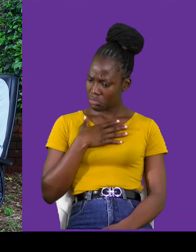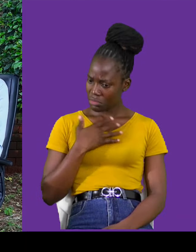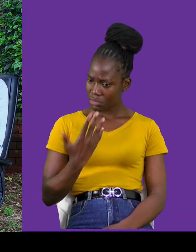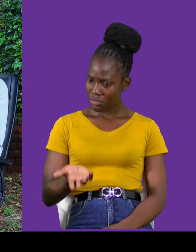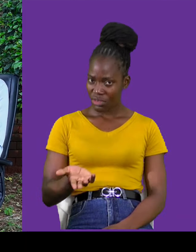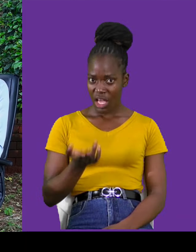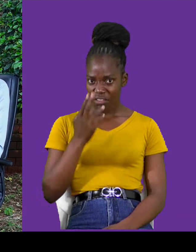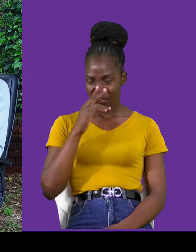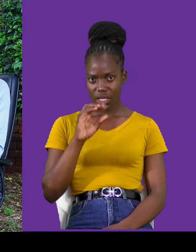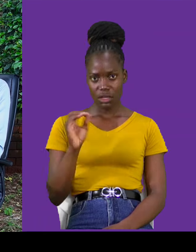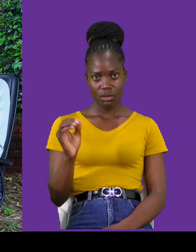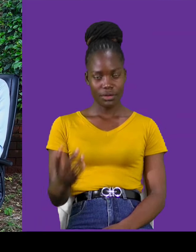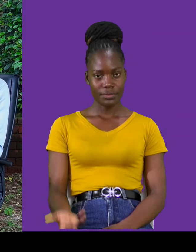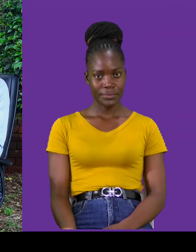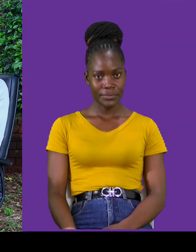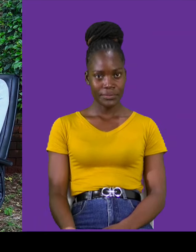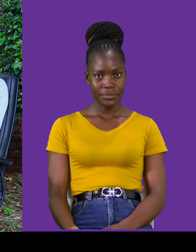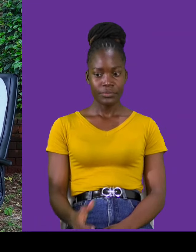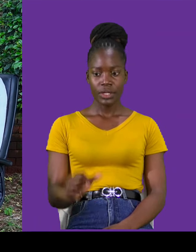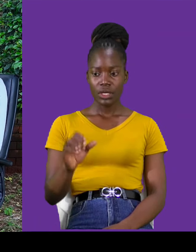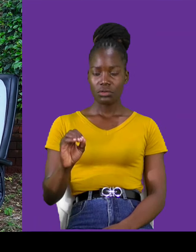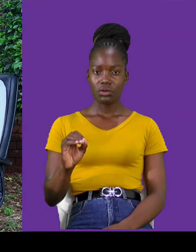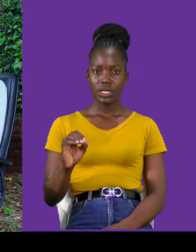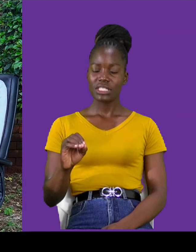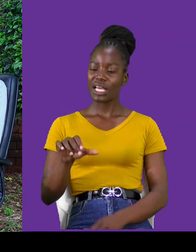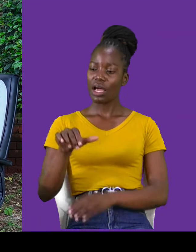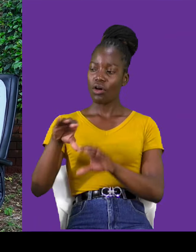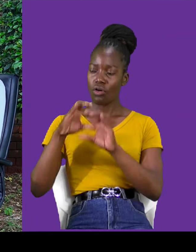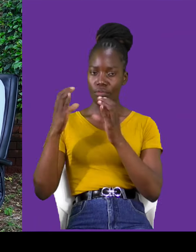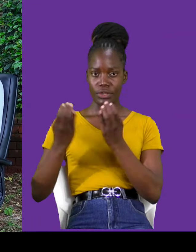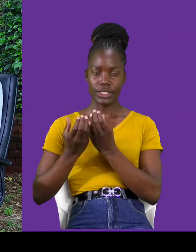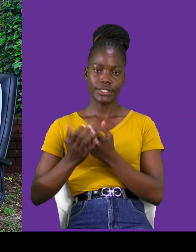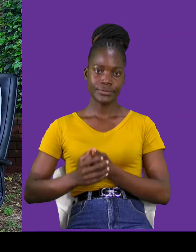funny. So, it's just a whole community, it's a whole bunch of, what was the question again?